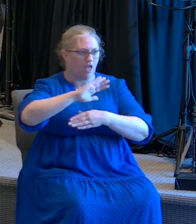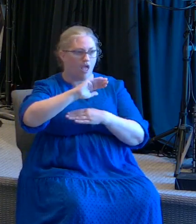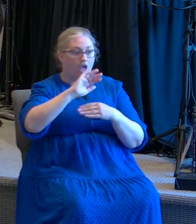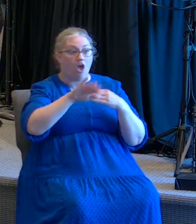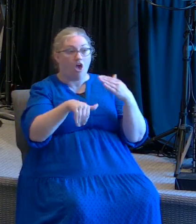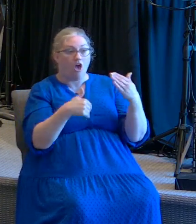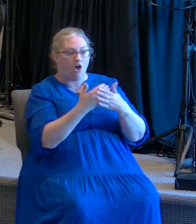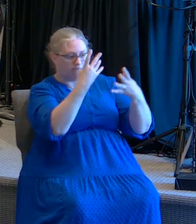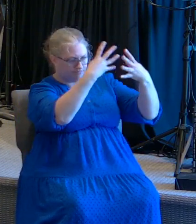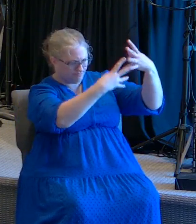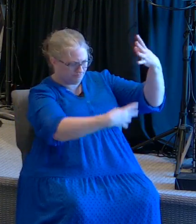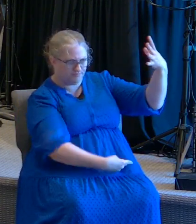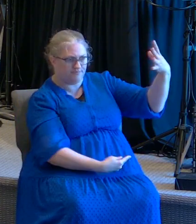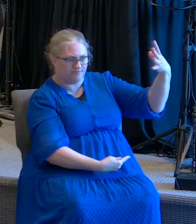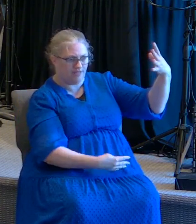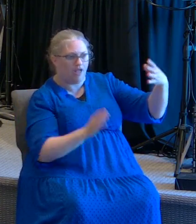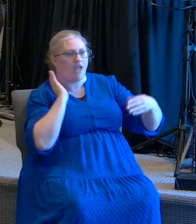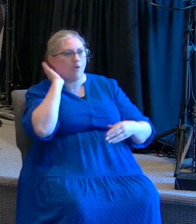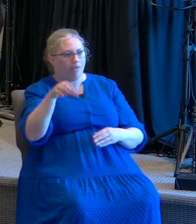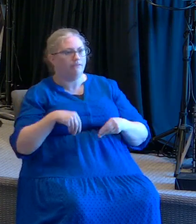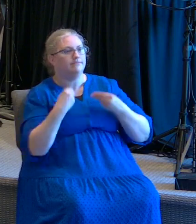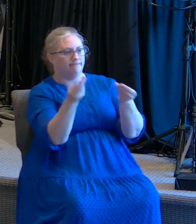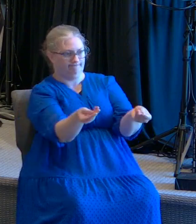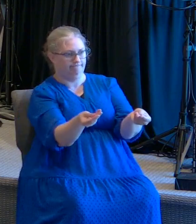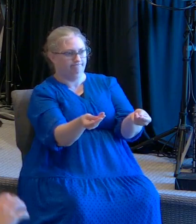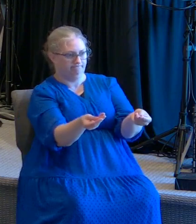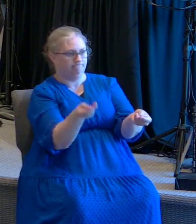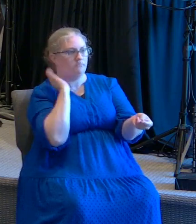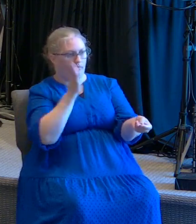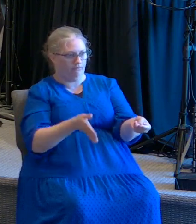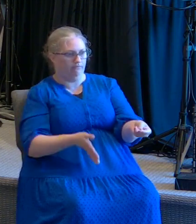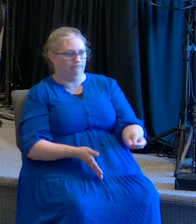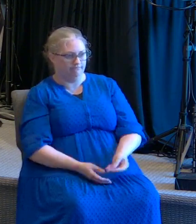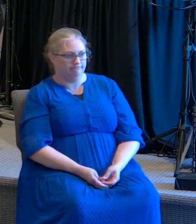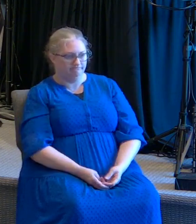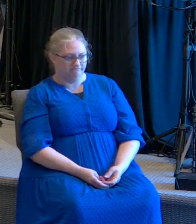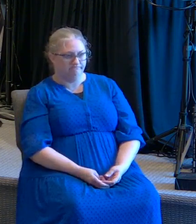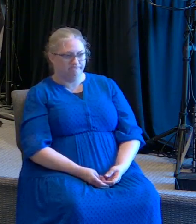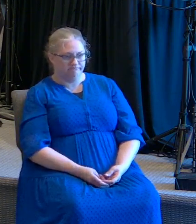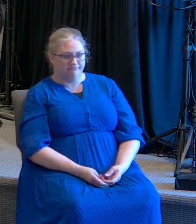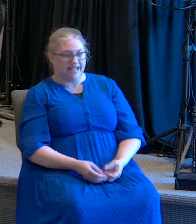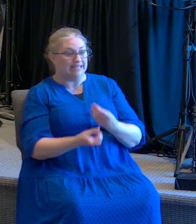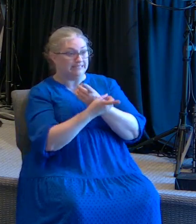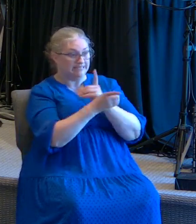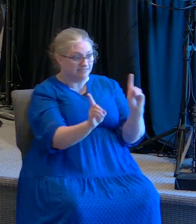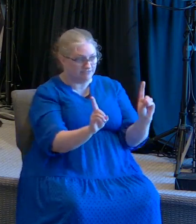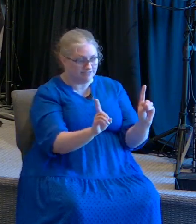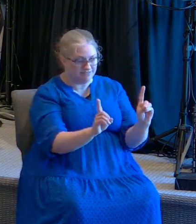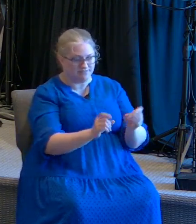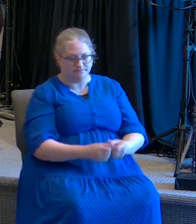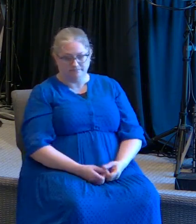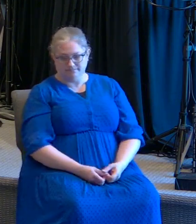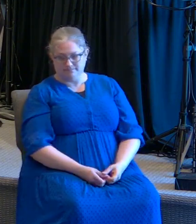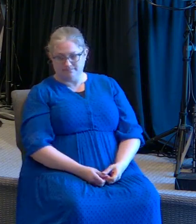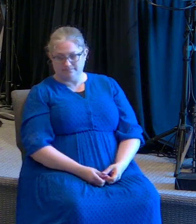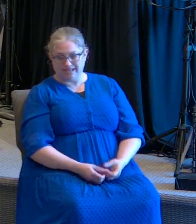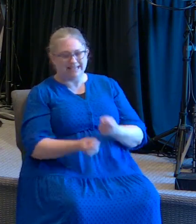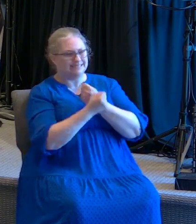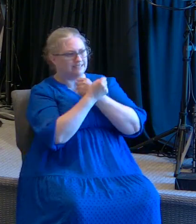things will be added unto you. Todo va a ser añadido. Deliverance. Liberación.